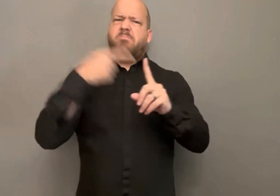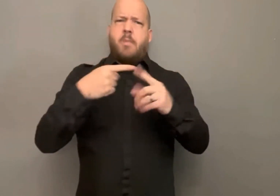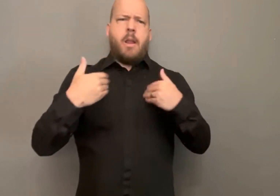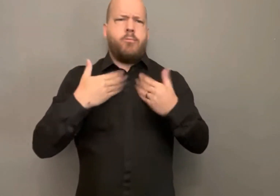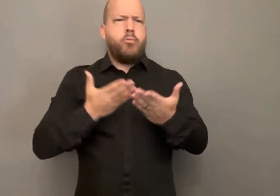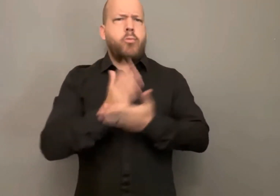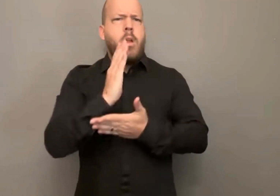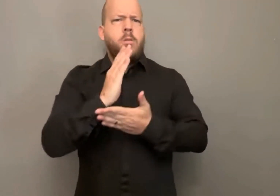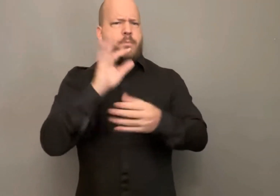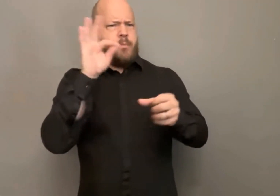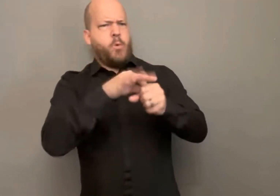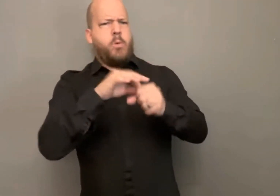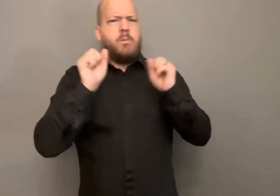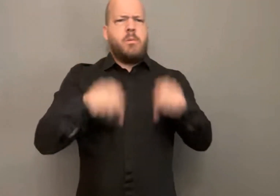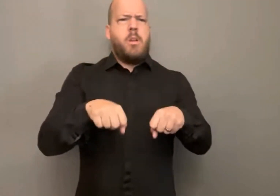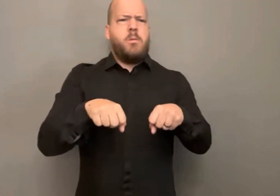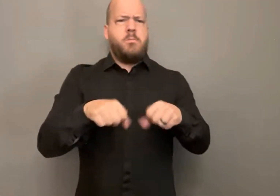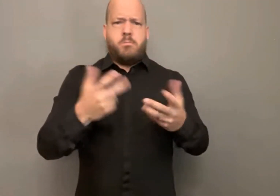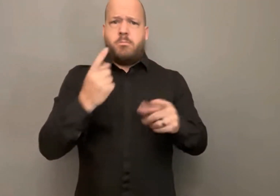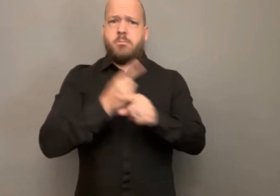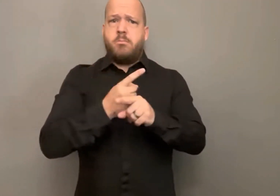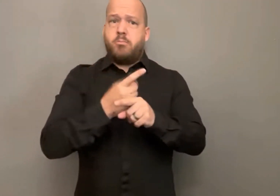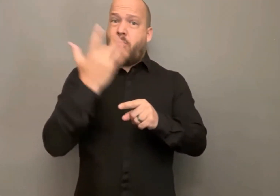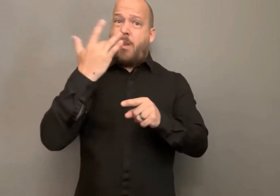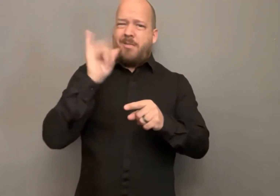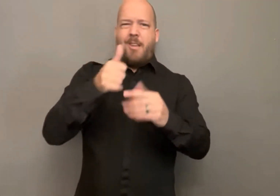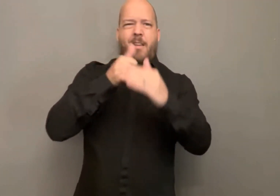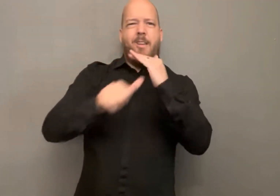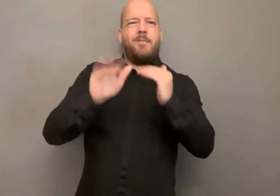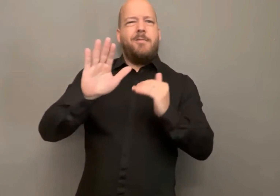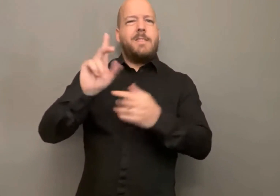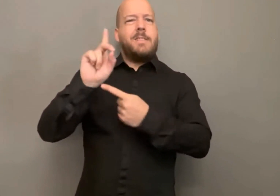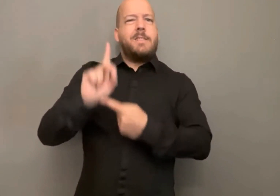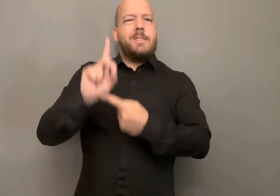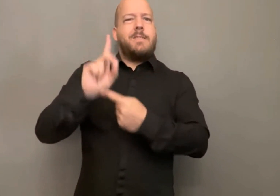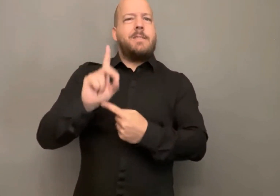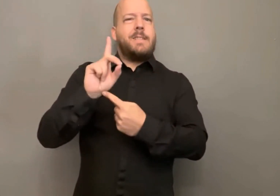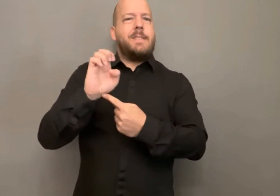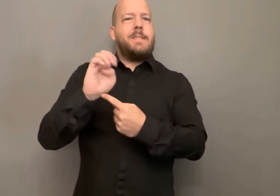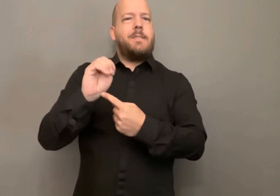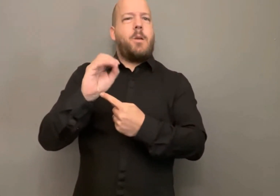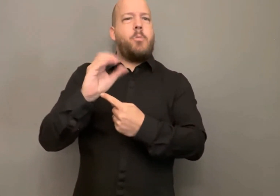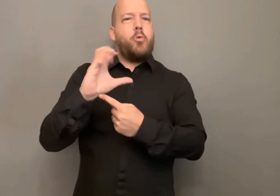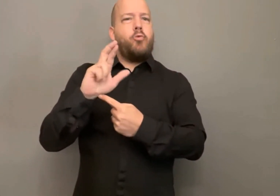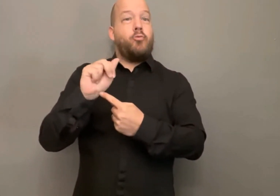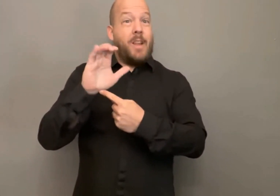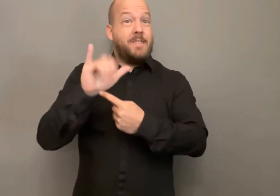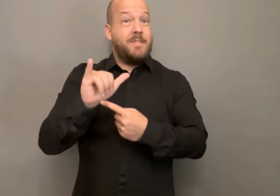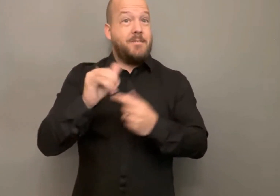and that's because everyone has a fundamental right to participate in our democracy